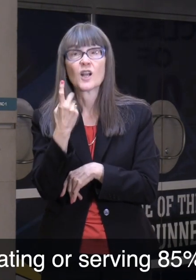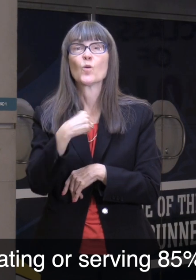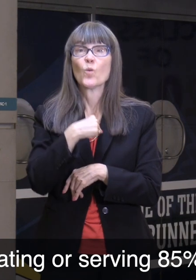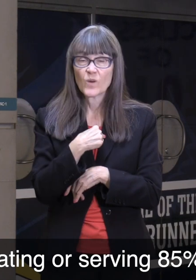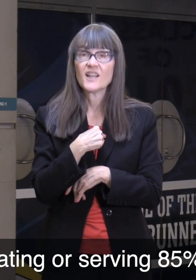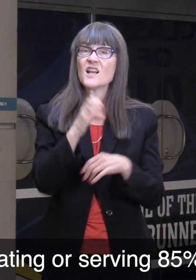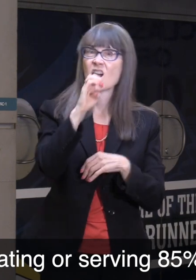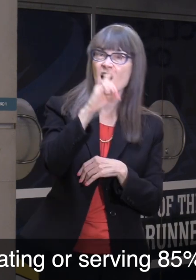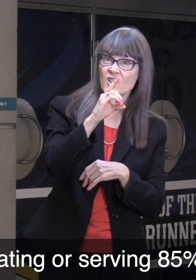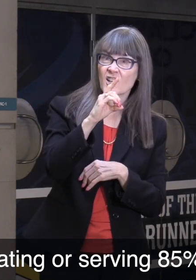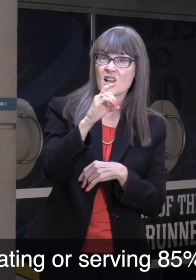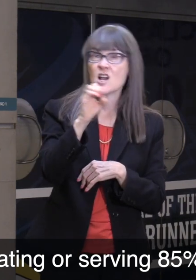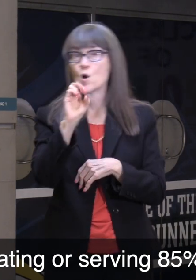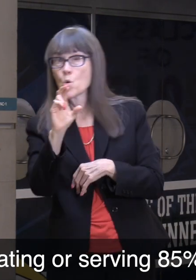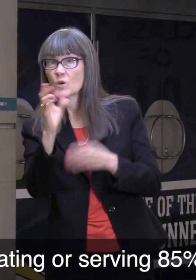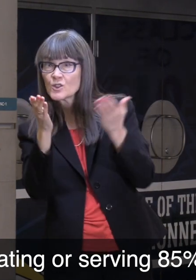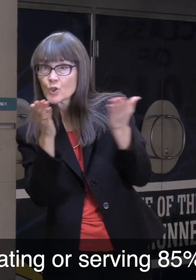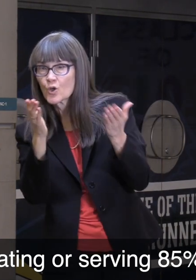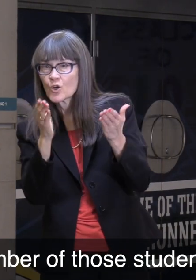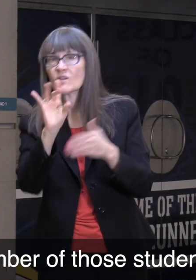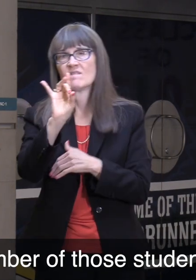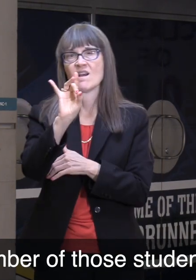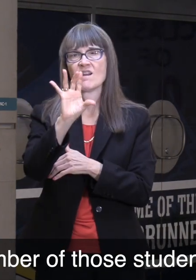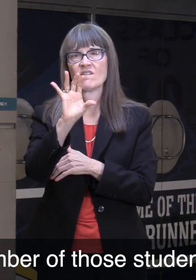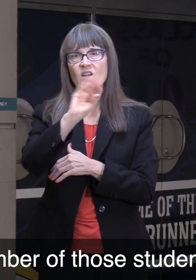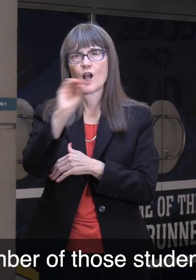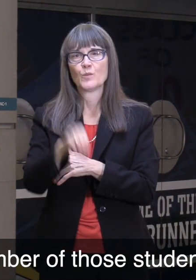or serving 85% of the total number of those students.